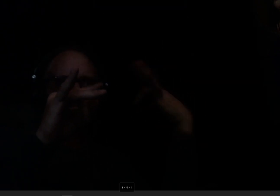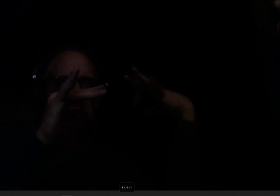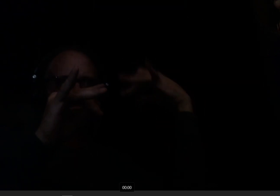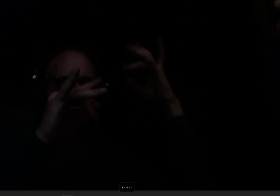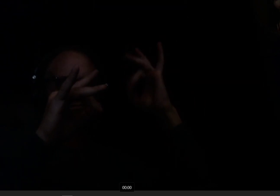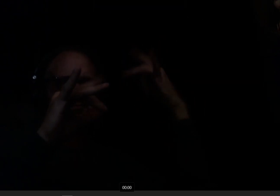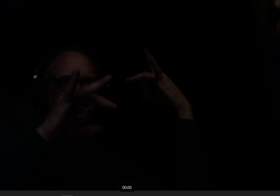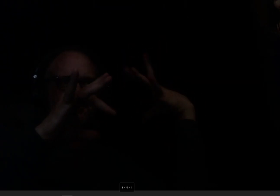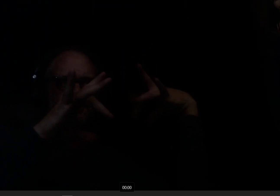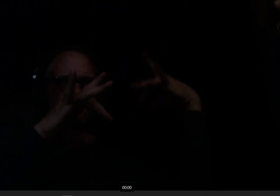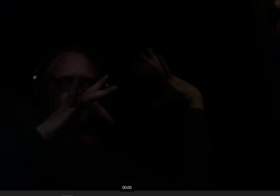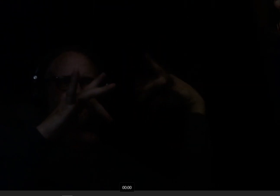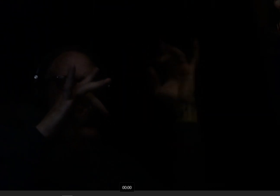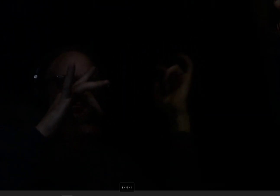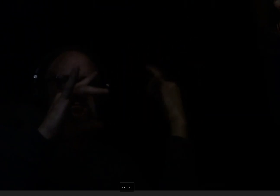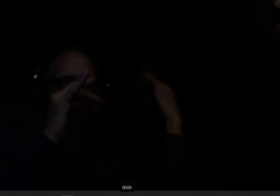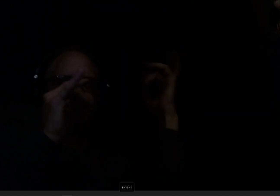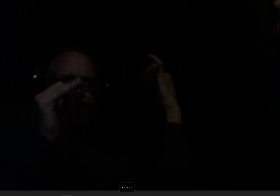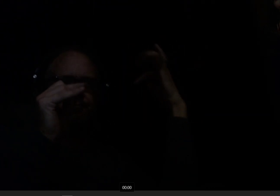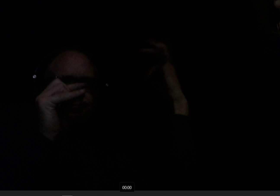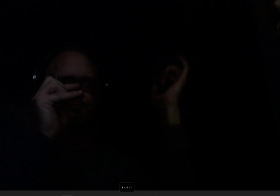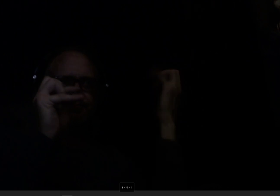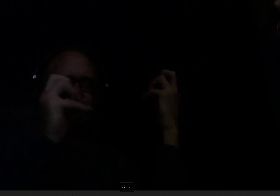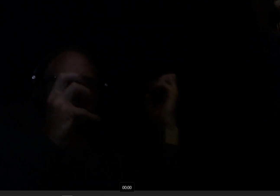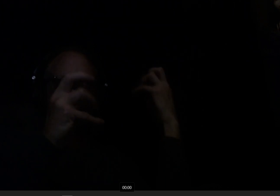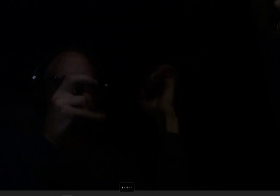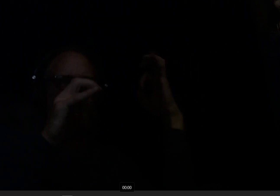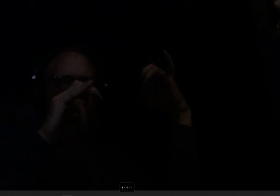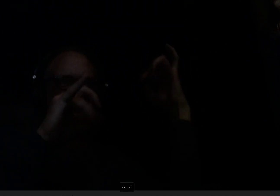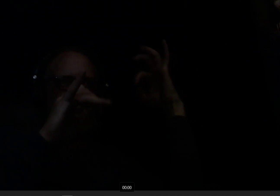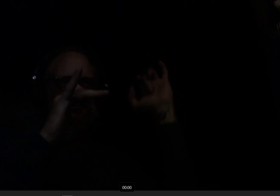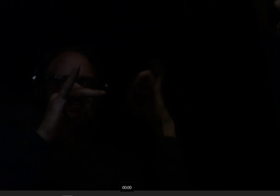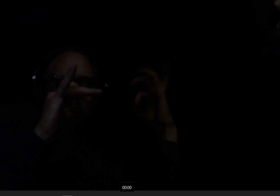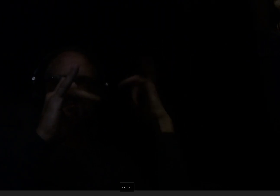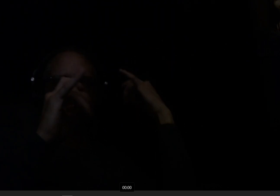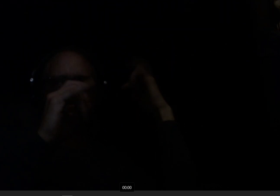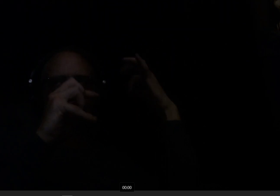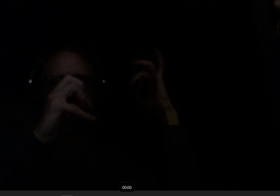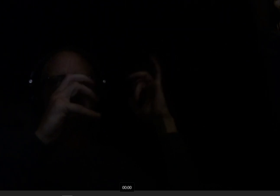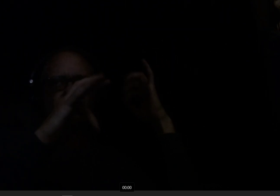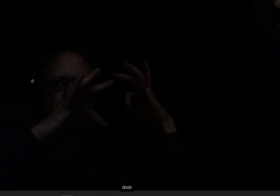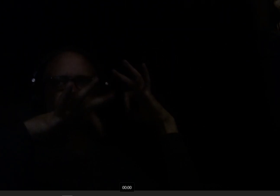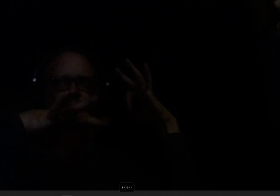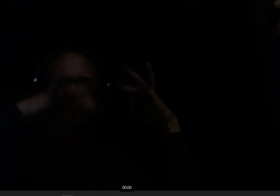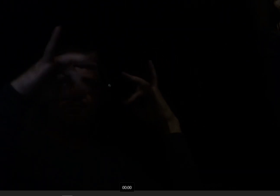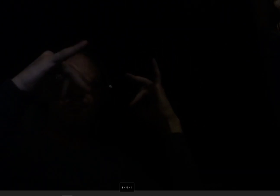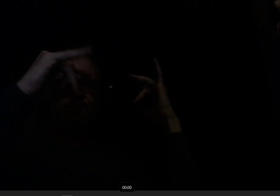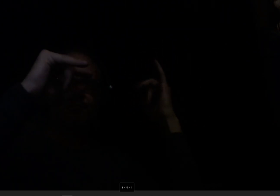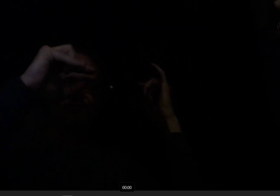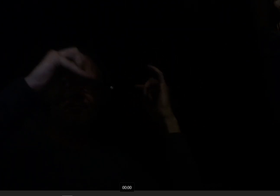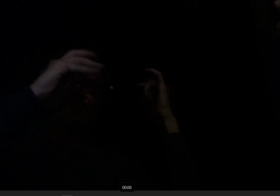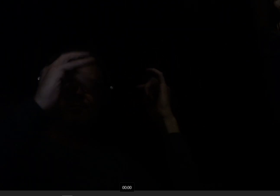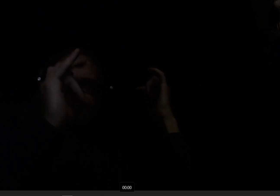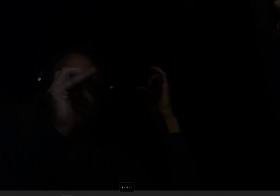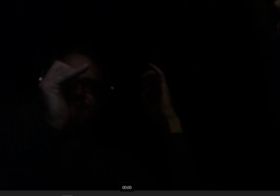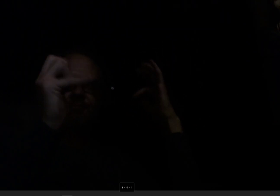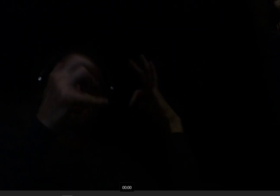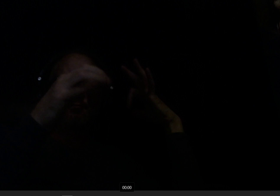All I ever wanted was the world I can't help that I need it all